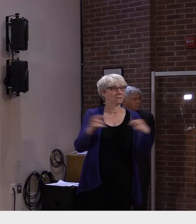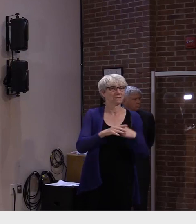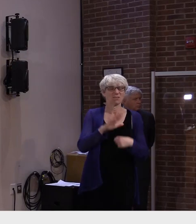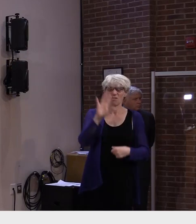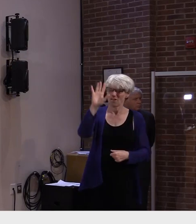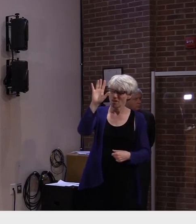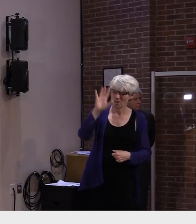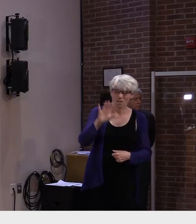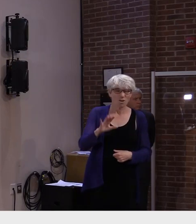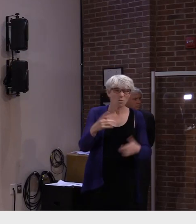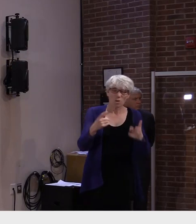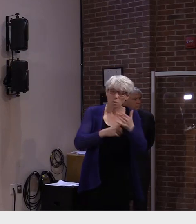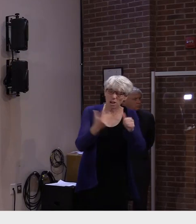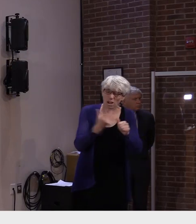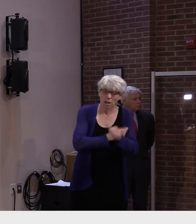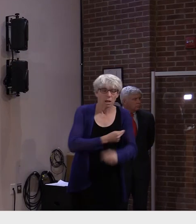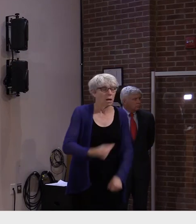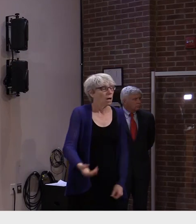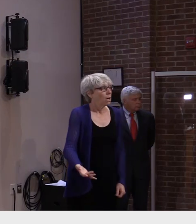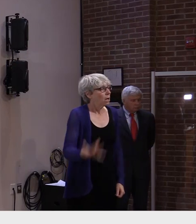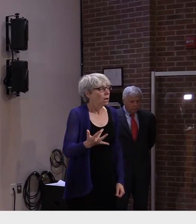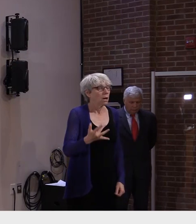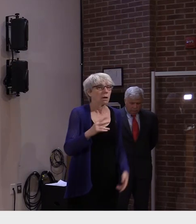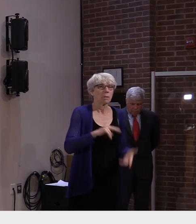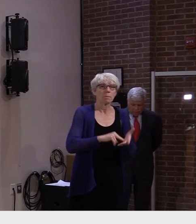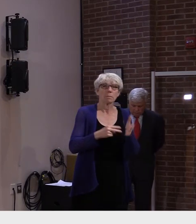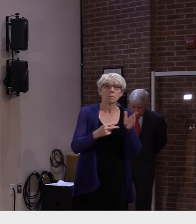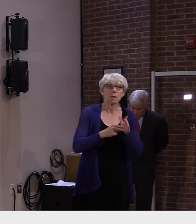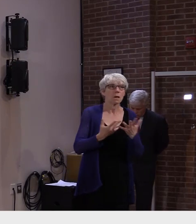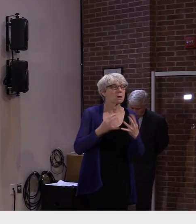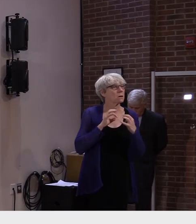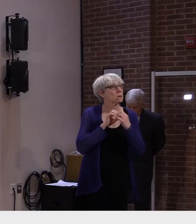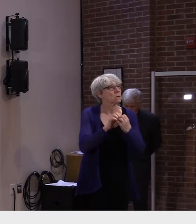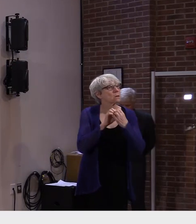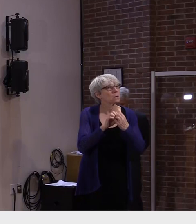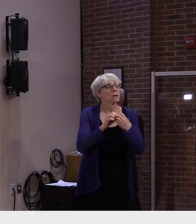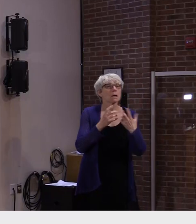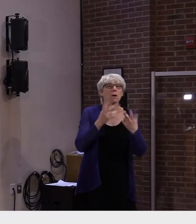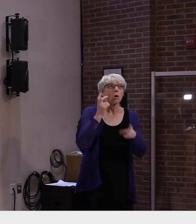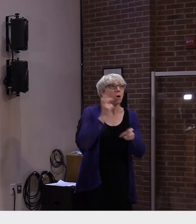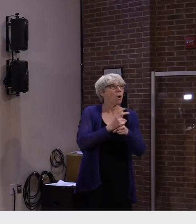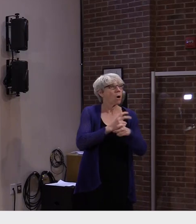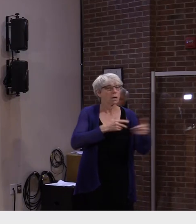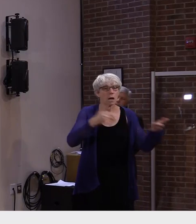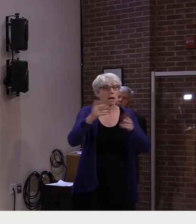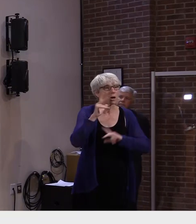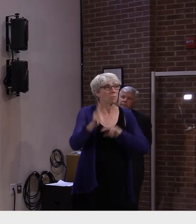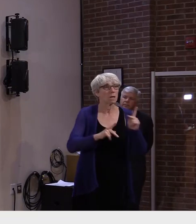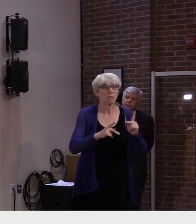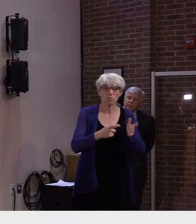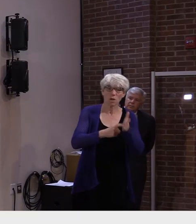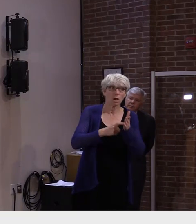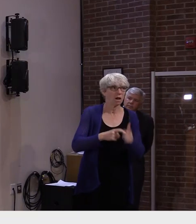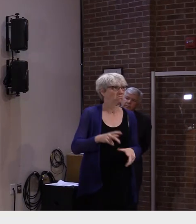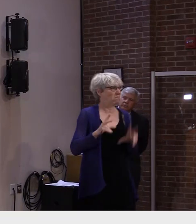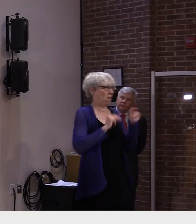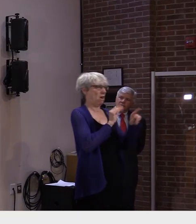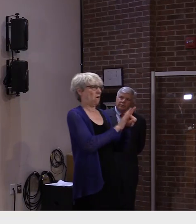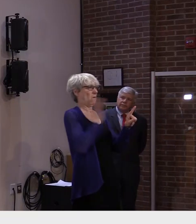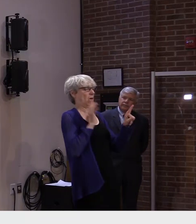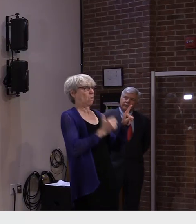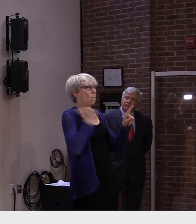just be one more hurdle for them to overcome, especially recruiting workers. How do you respond? Well,